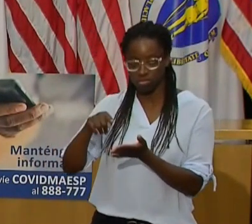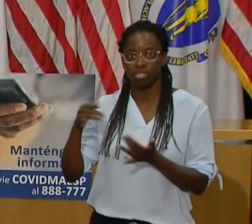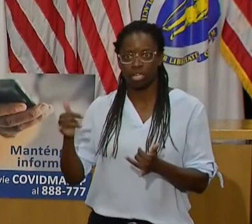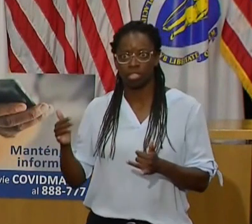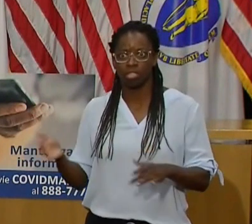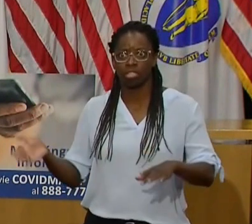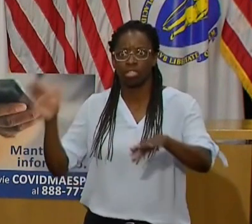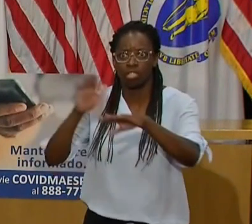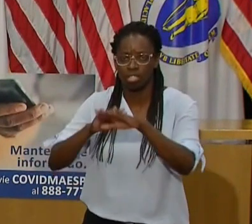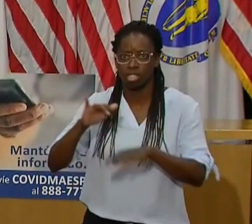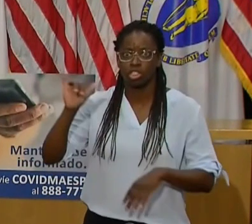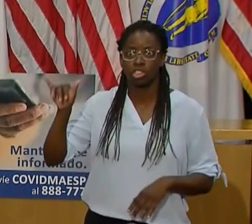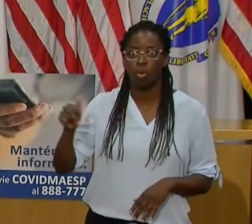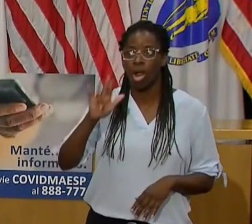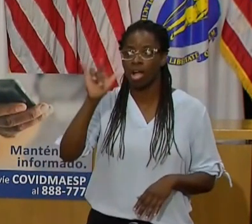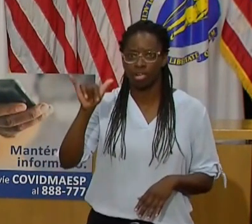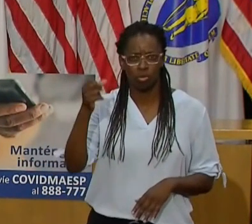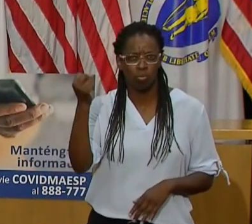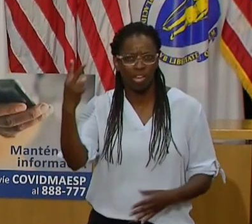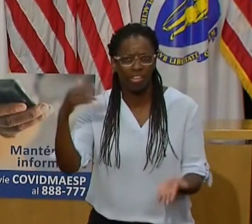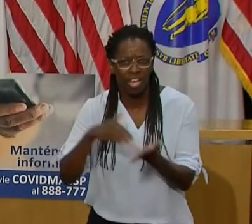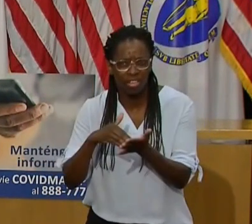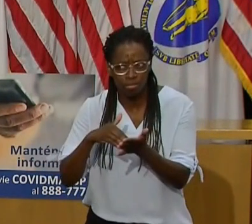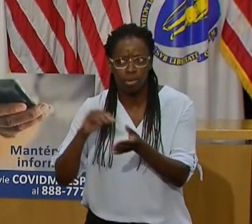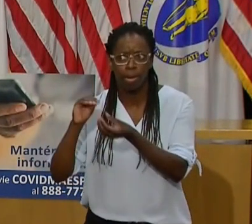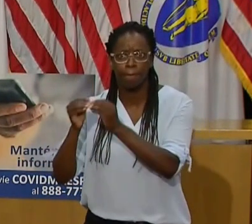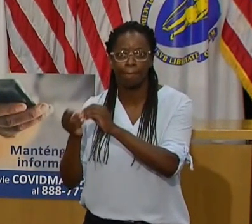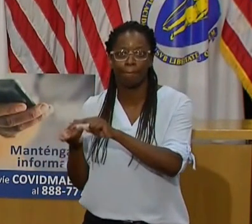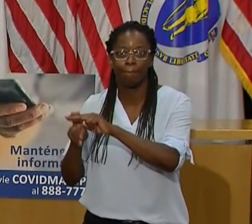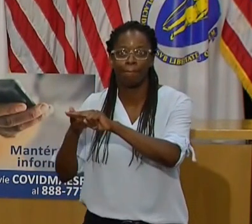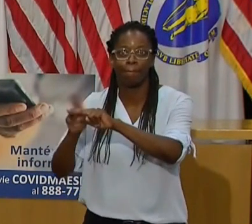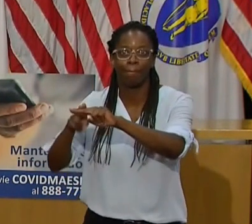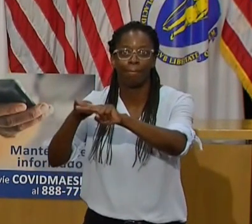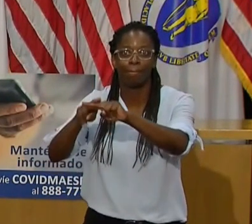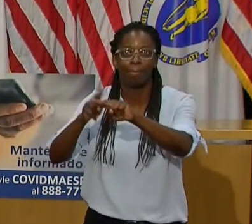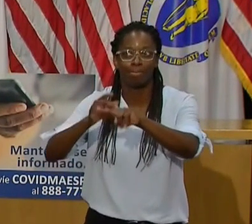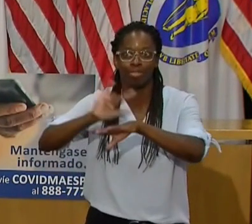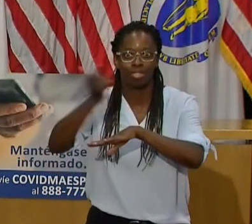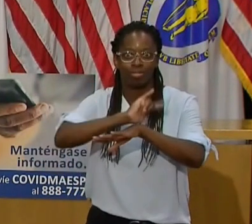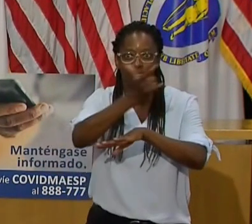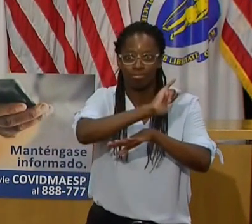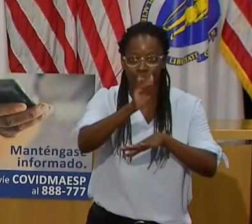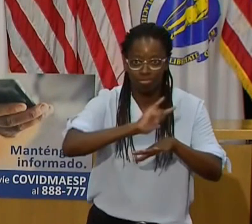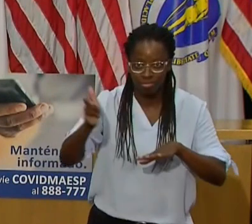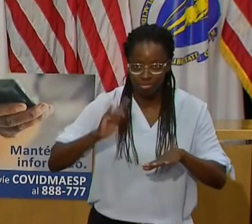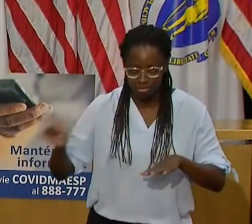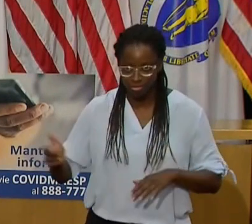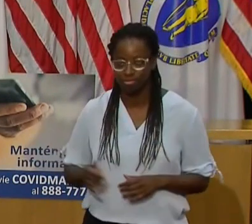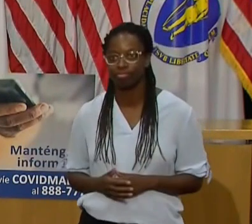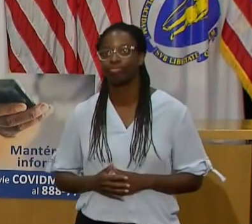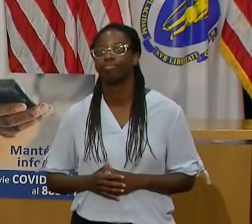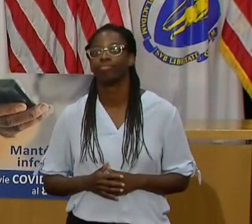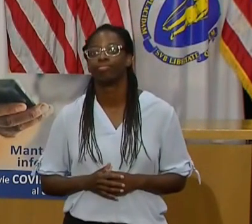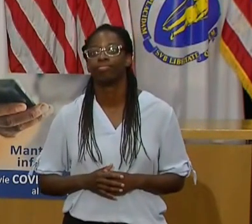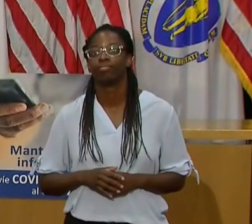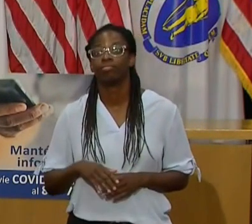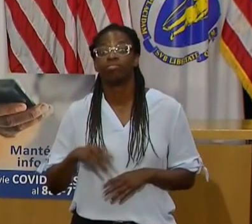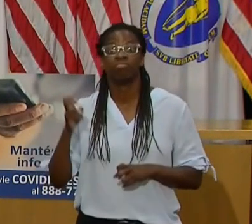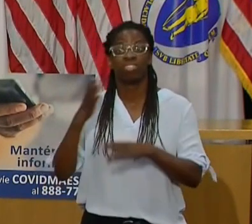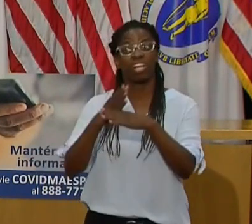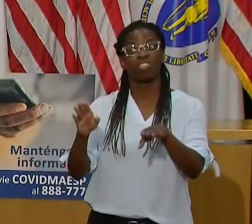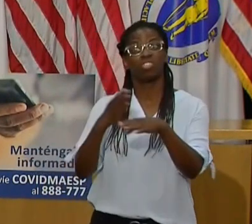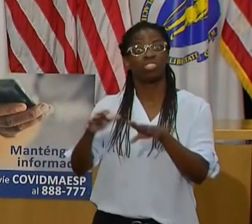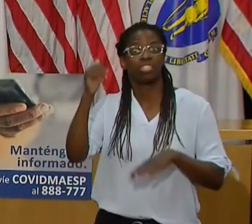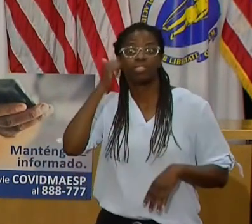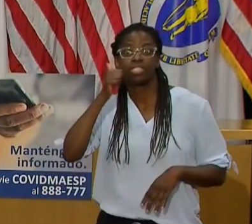each day. Of the 200 to 300 arriving flights each day, there are on average 51 flights just from the three states of